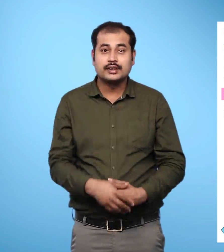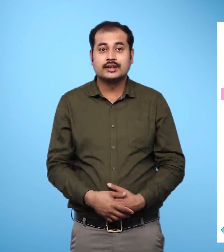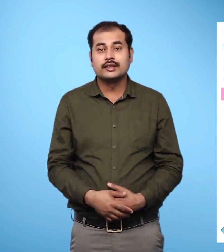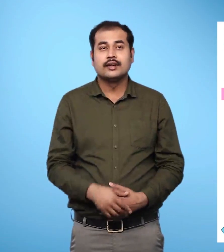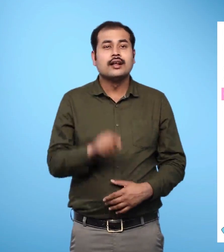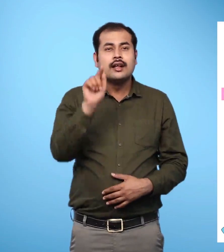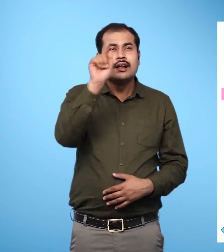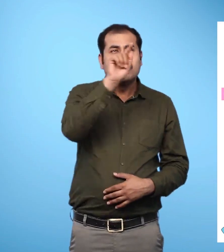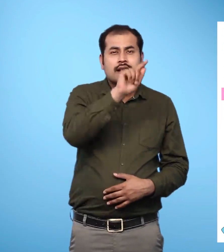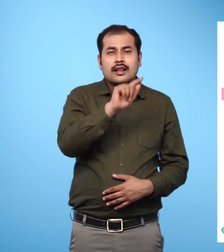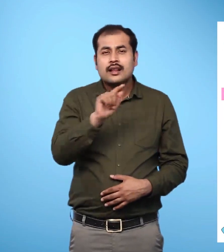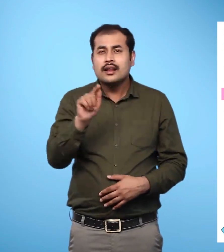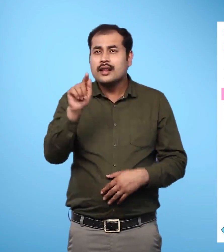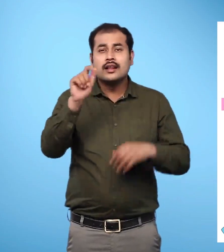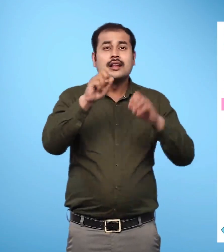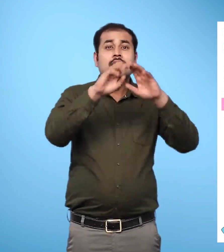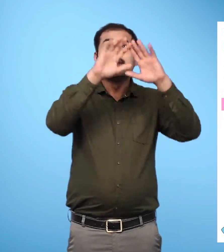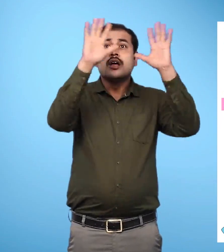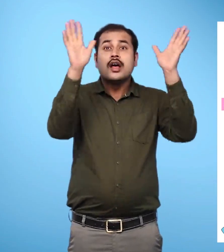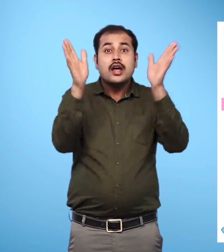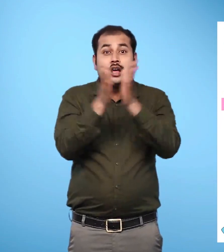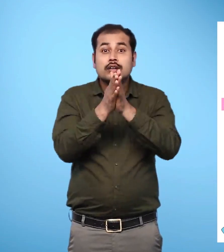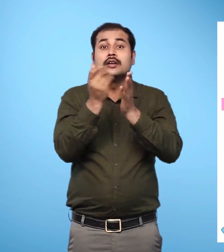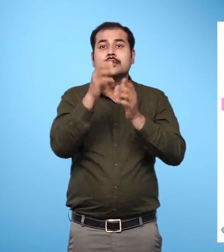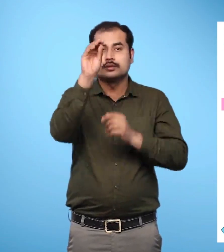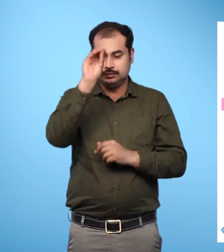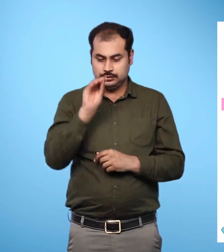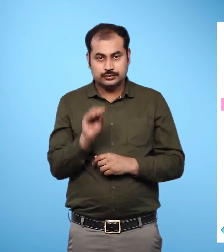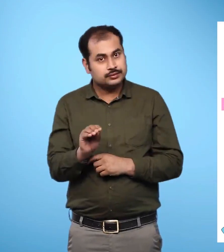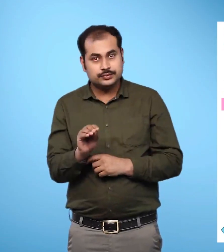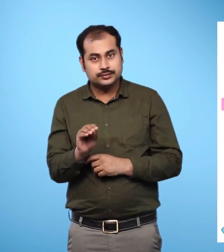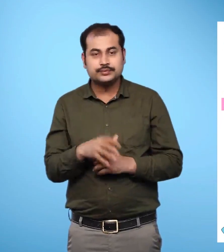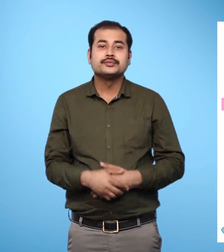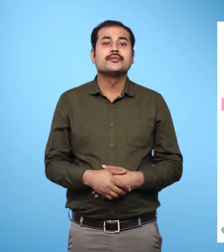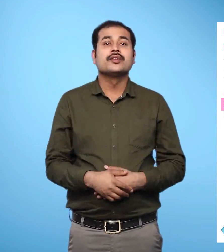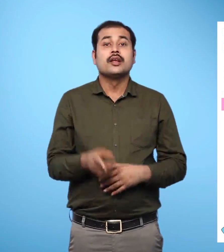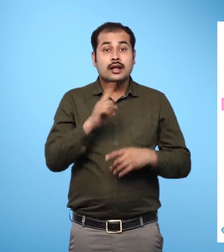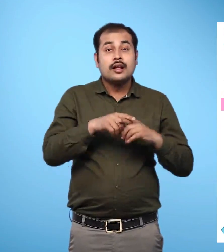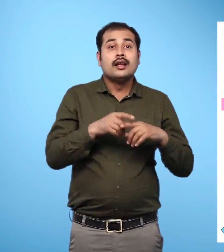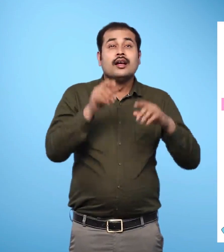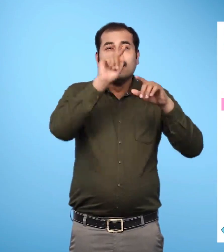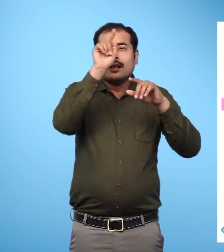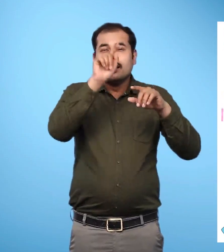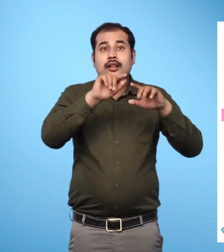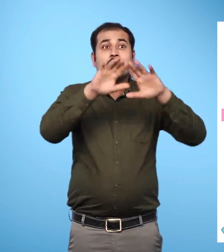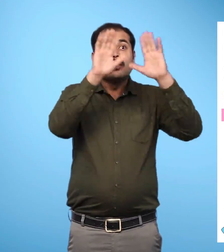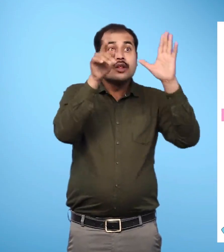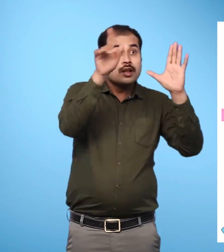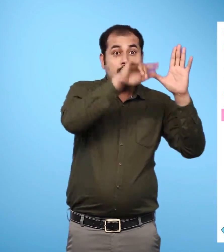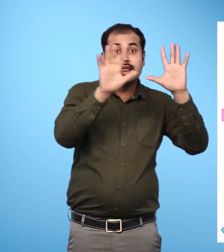number of lanterns and write in the writing space. Also write, how many 10